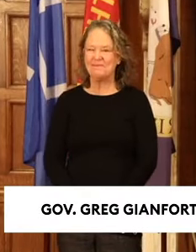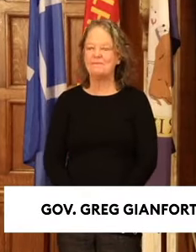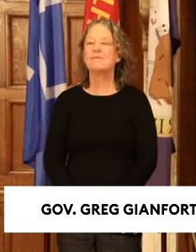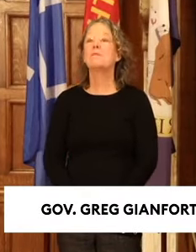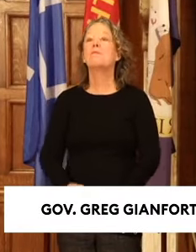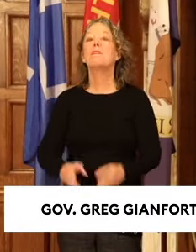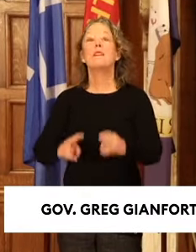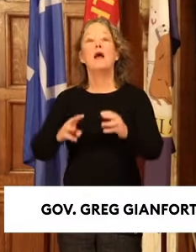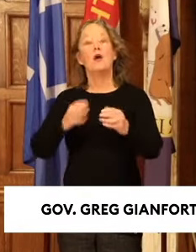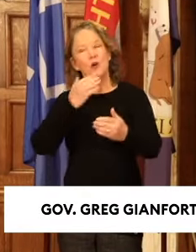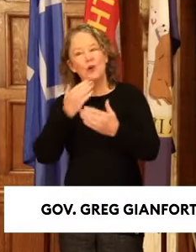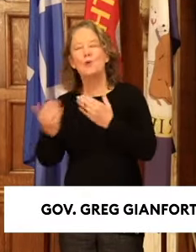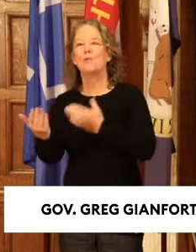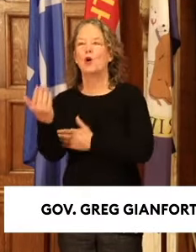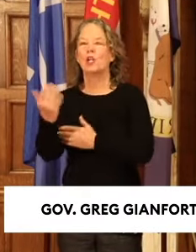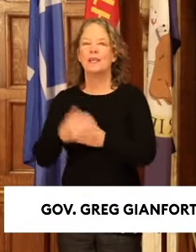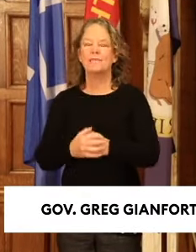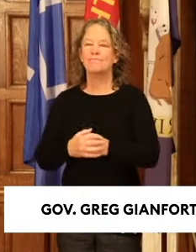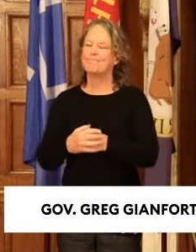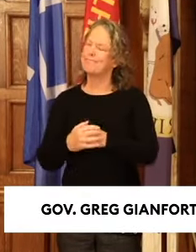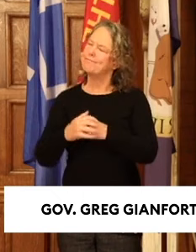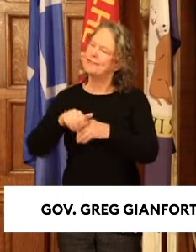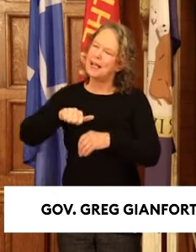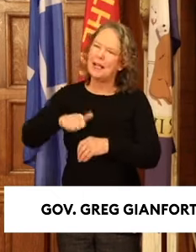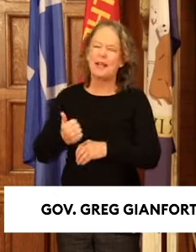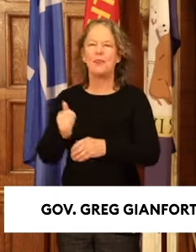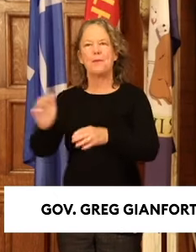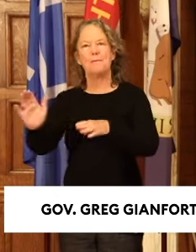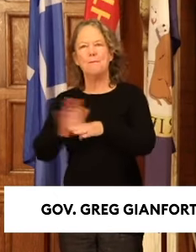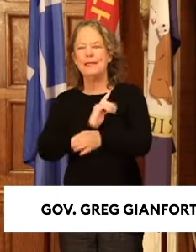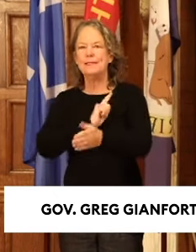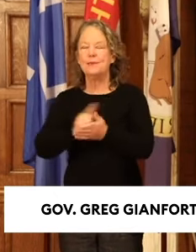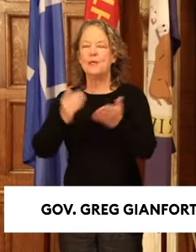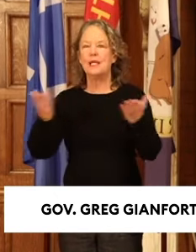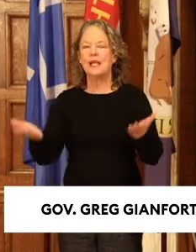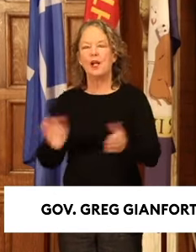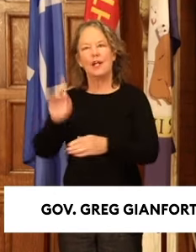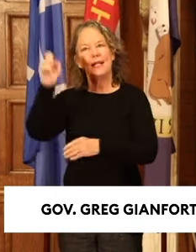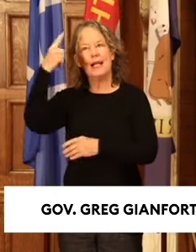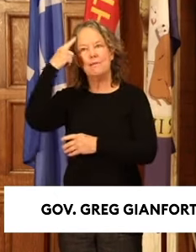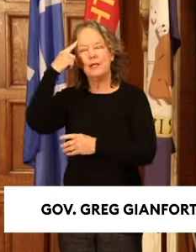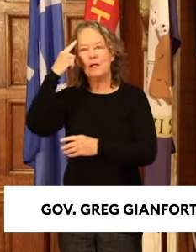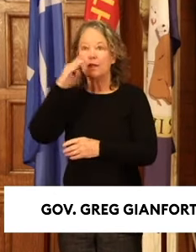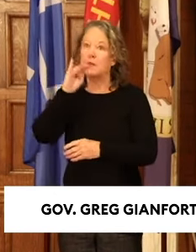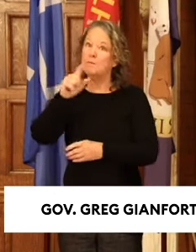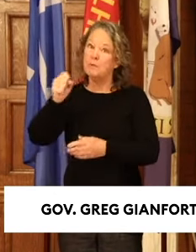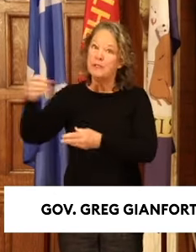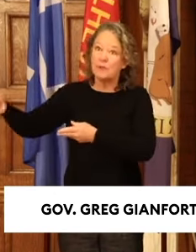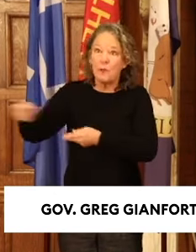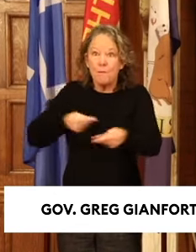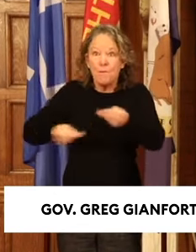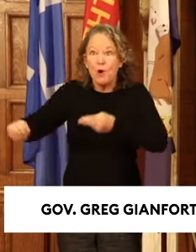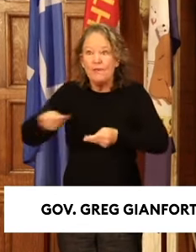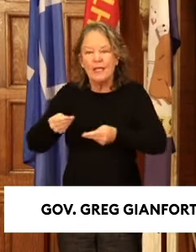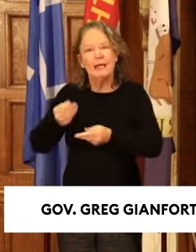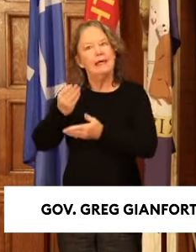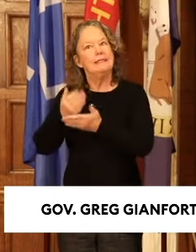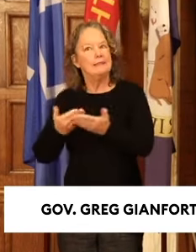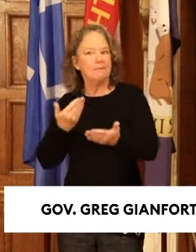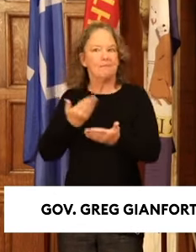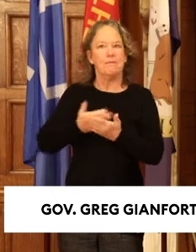Well, good morning. It's been another busy week here at the Capitol. Bills are moving, and some have made it to my desk.